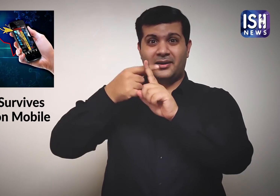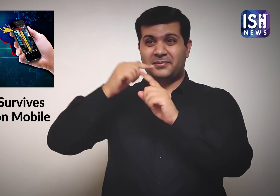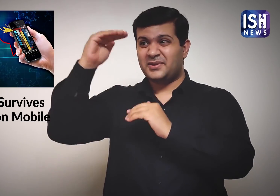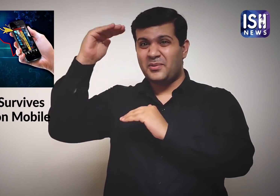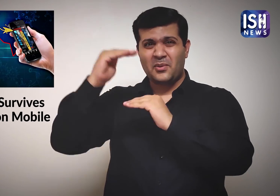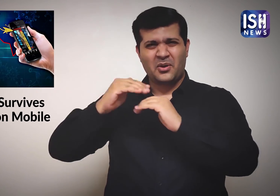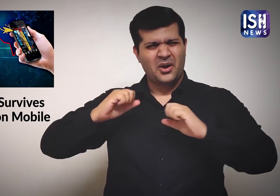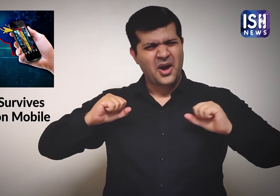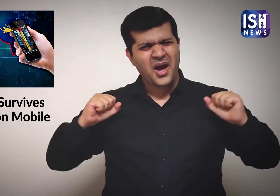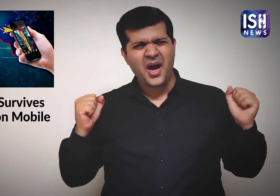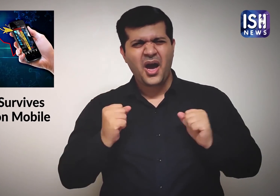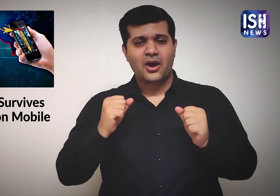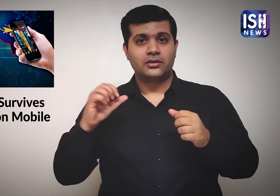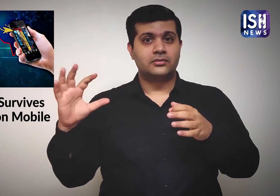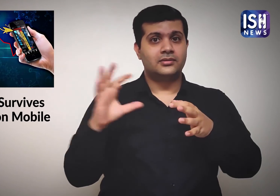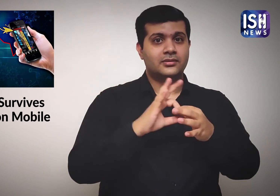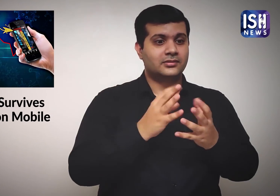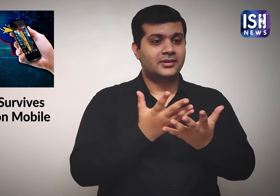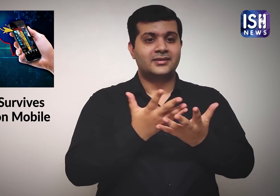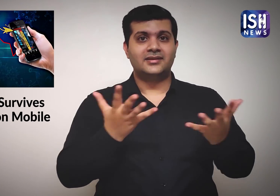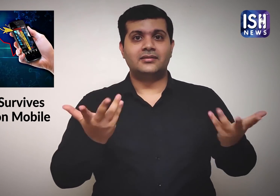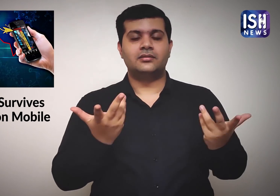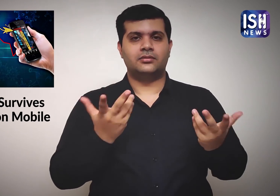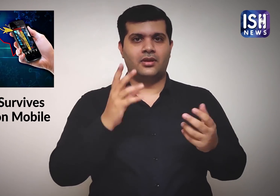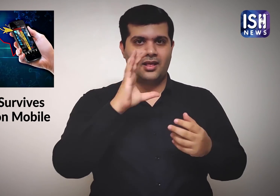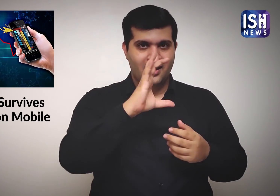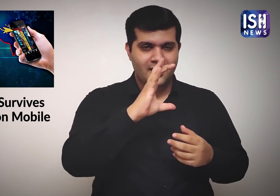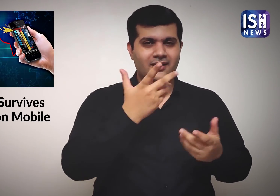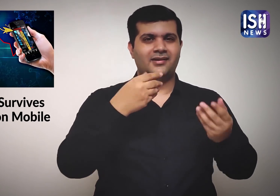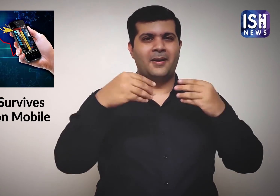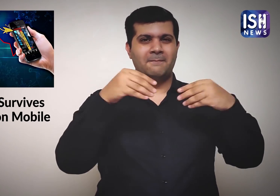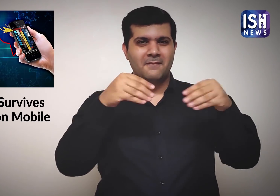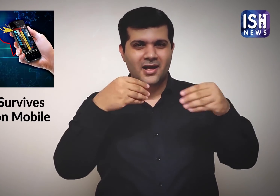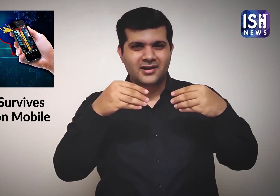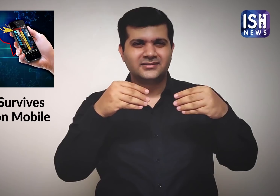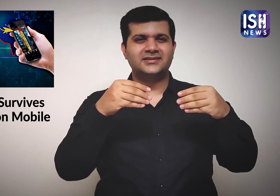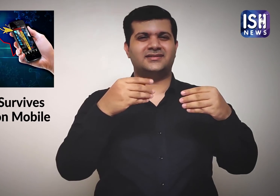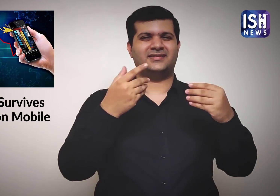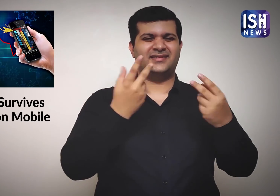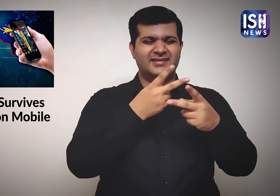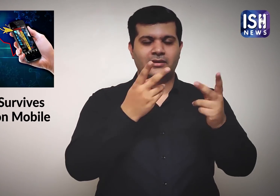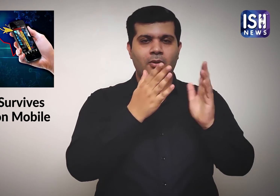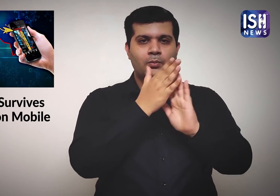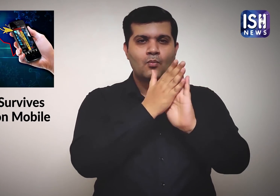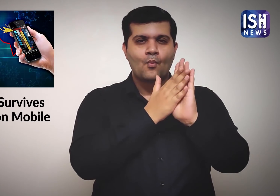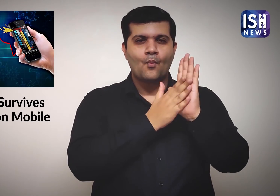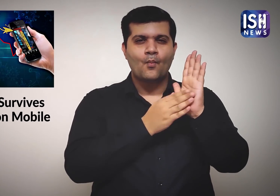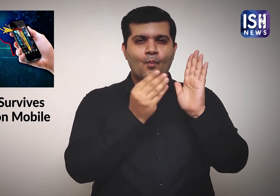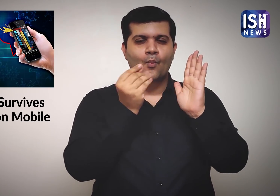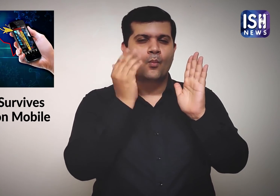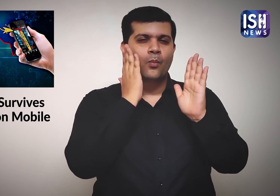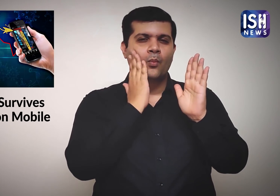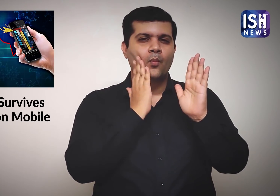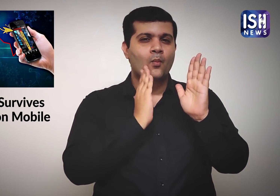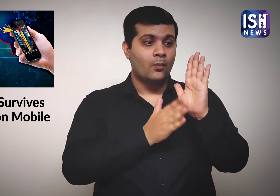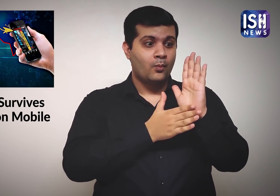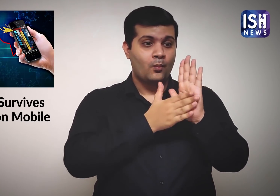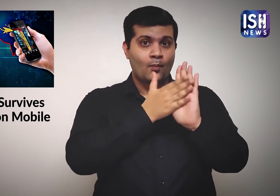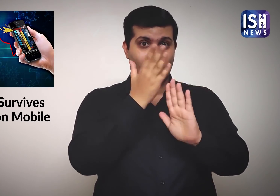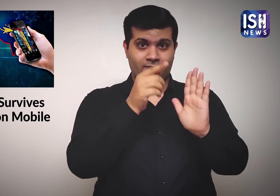survives longer or 5. On smooth surfaces such as glass, stainless